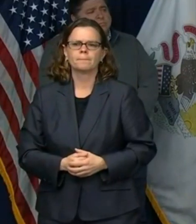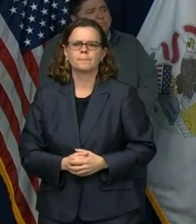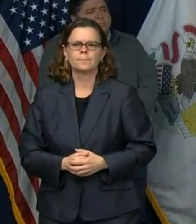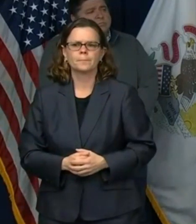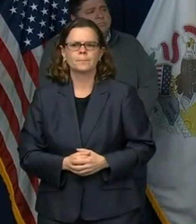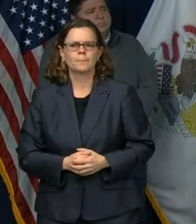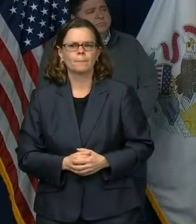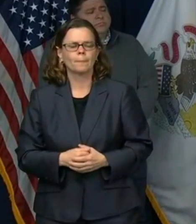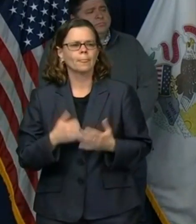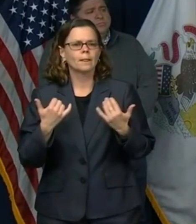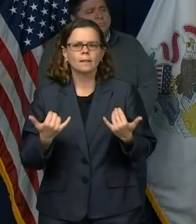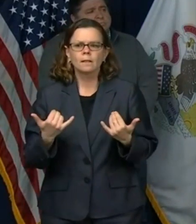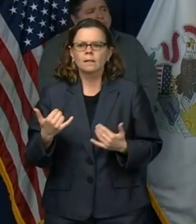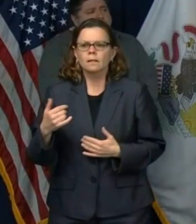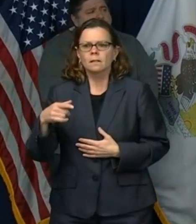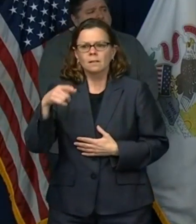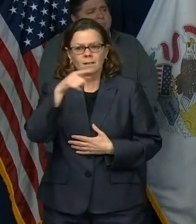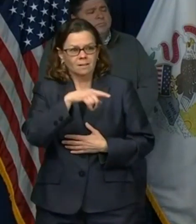deaths in our healthcare workforce.